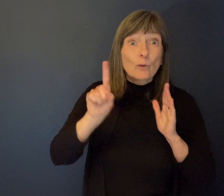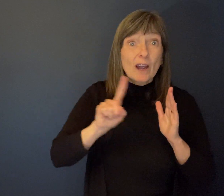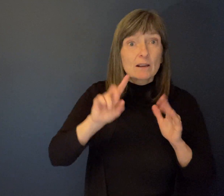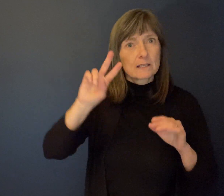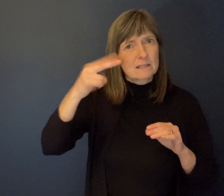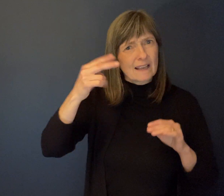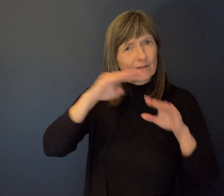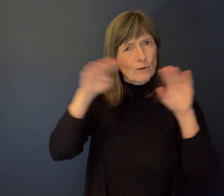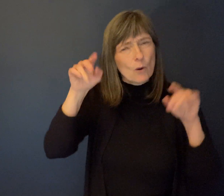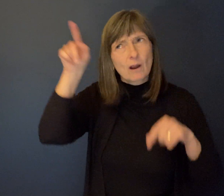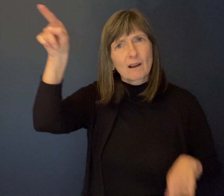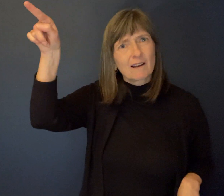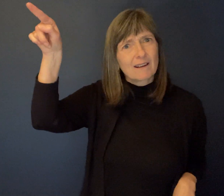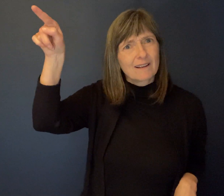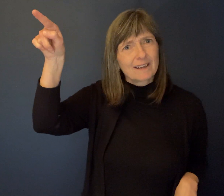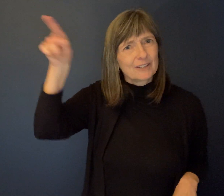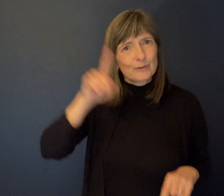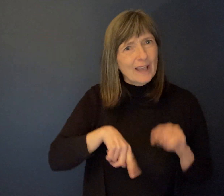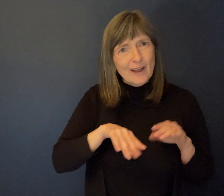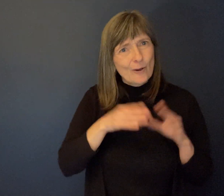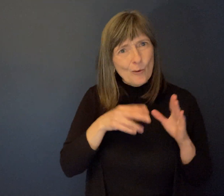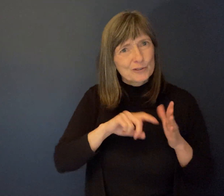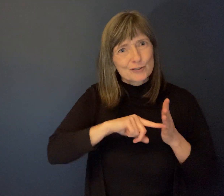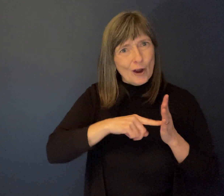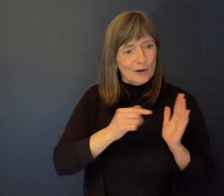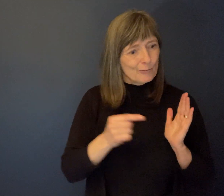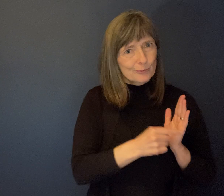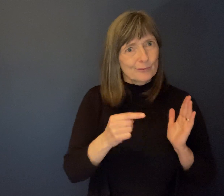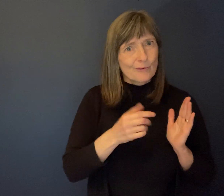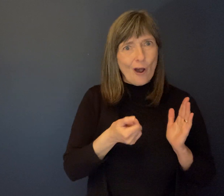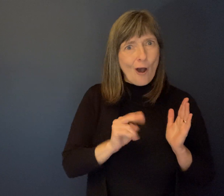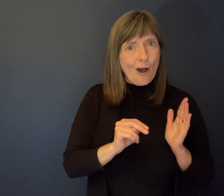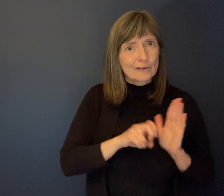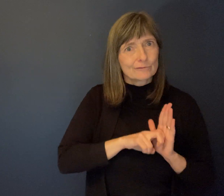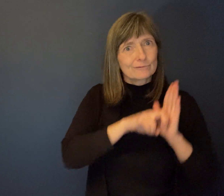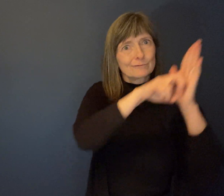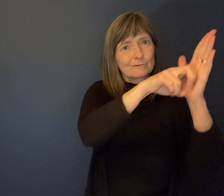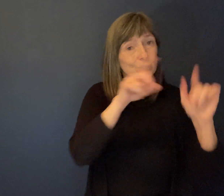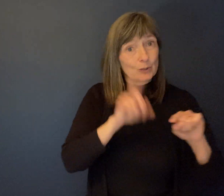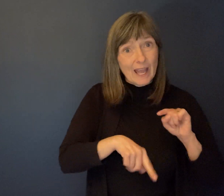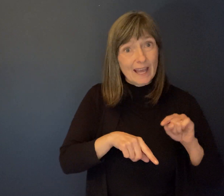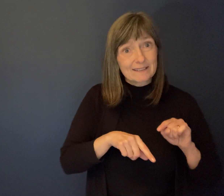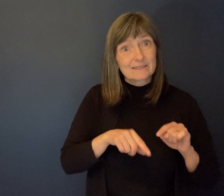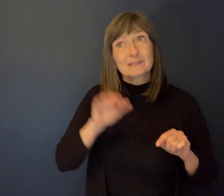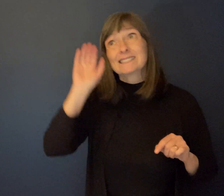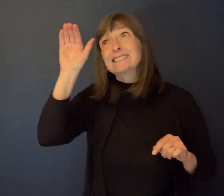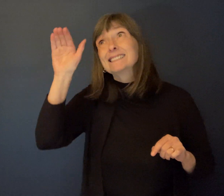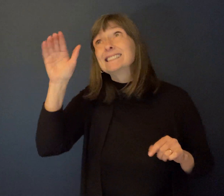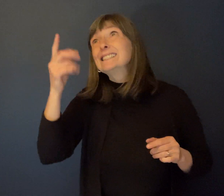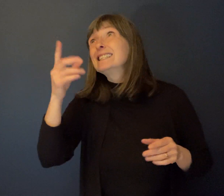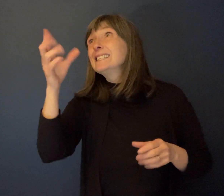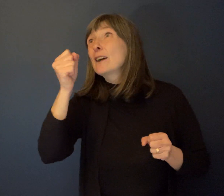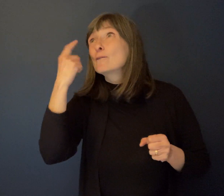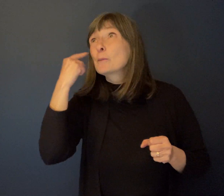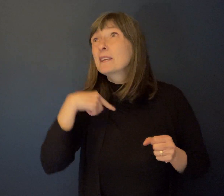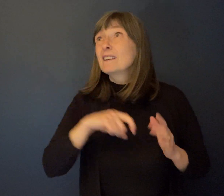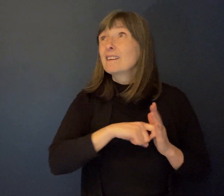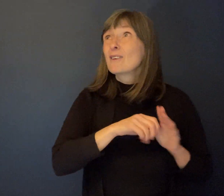continues sadly to this day. Don't get me wrong. We have made tremendous progress. I mean, I need to say that we have made tremendous progress.